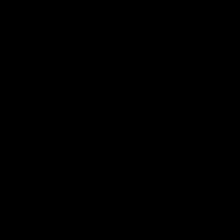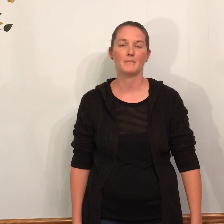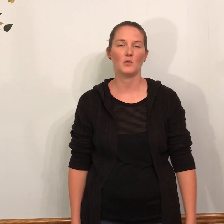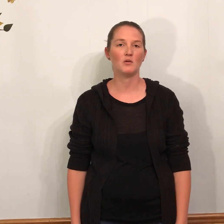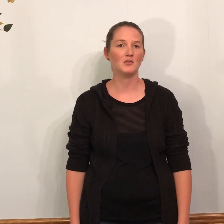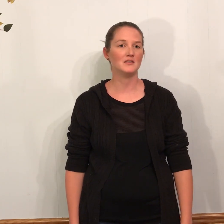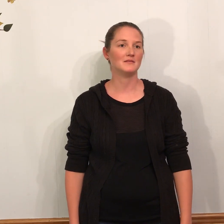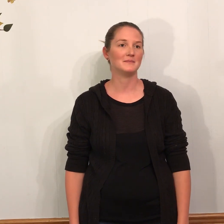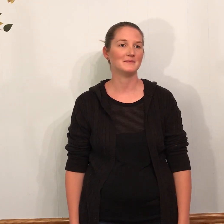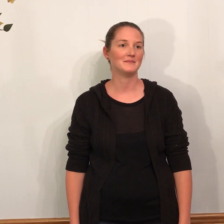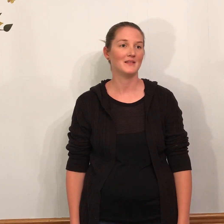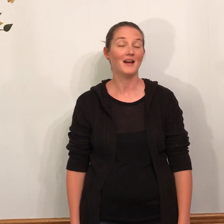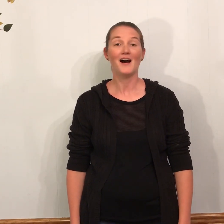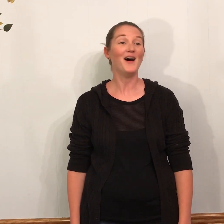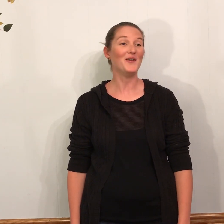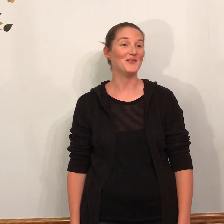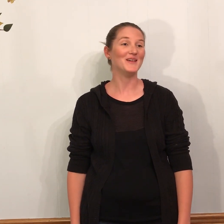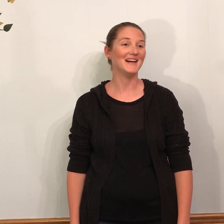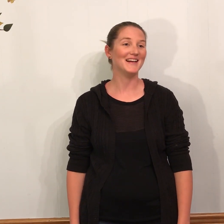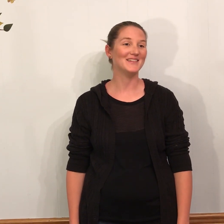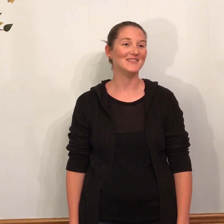Are we rolling? We're rolling. Oh. Okay. Cool.